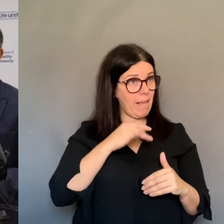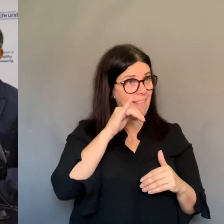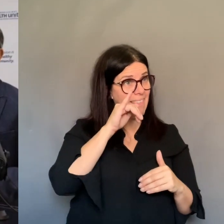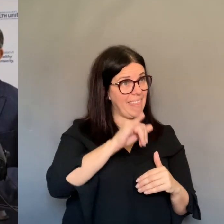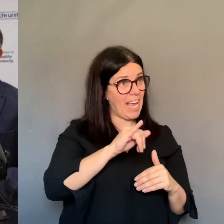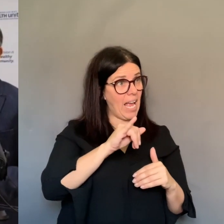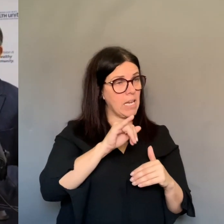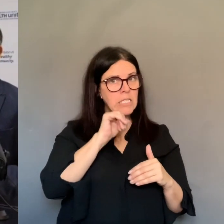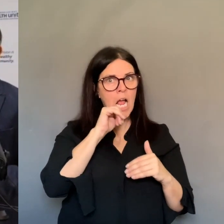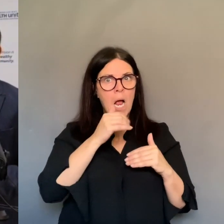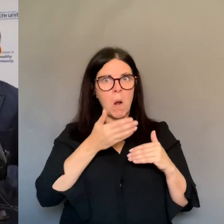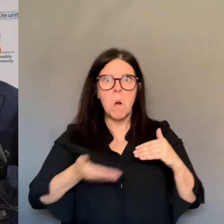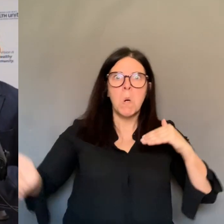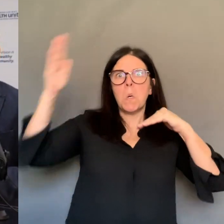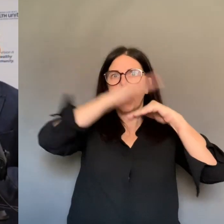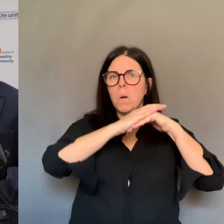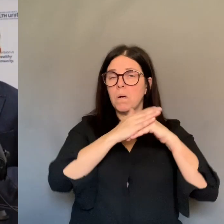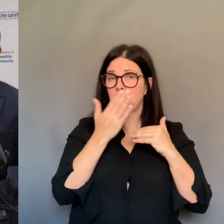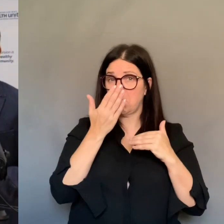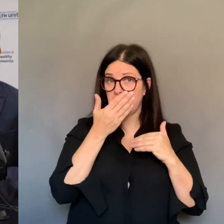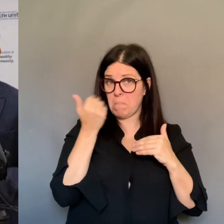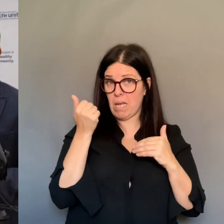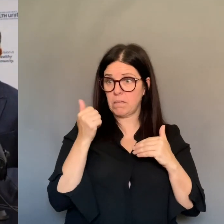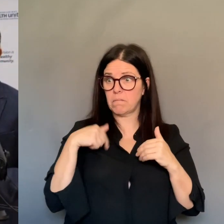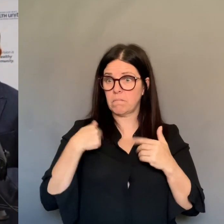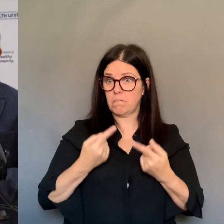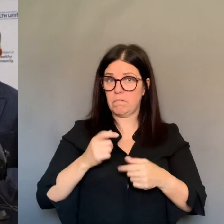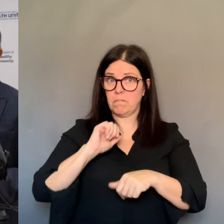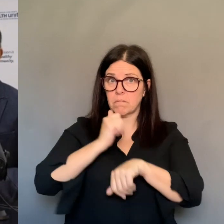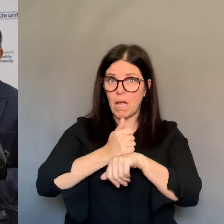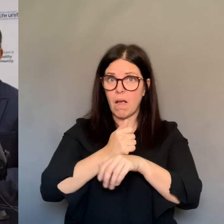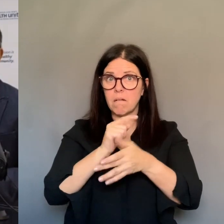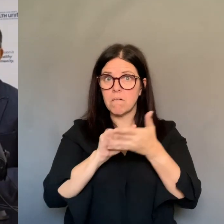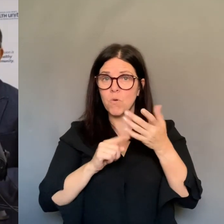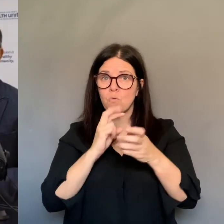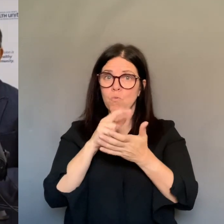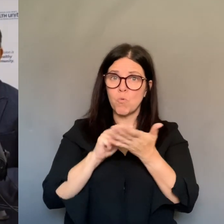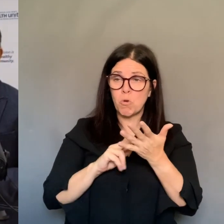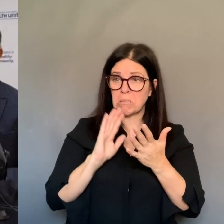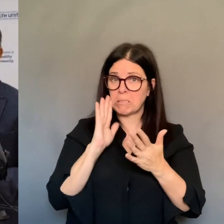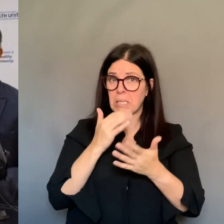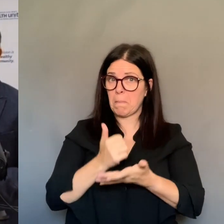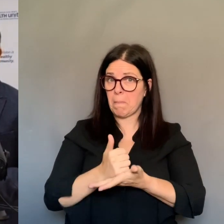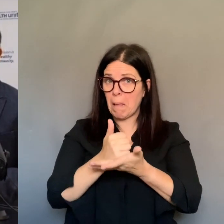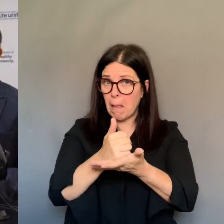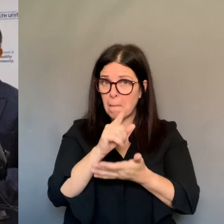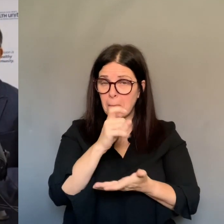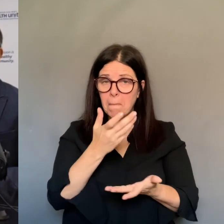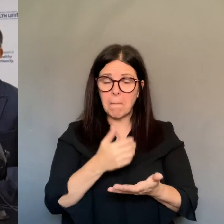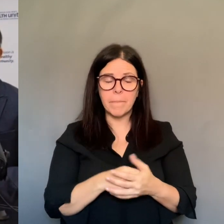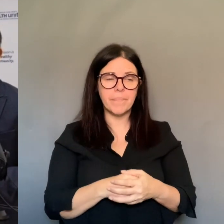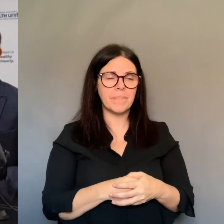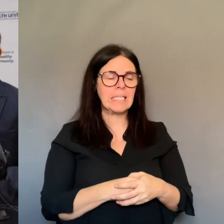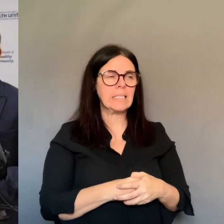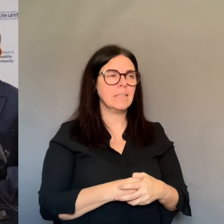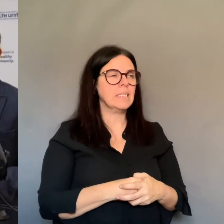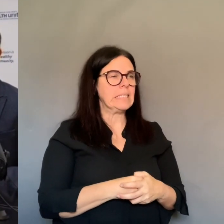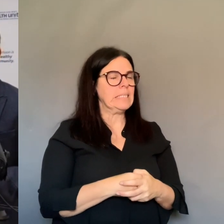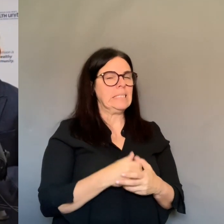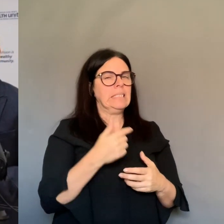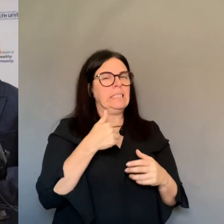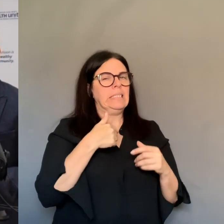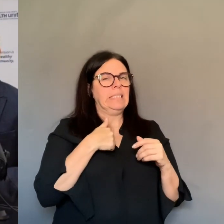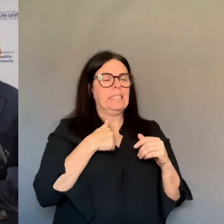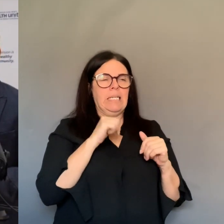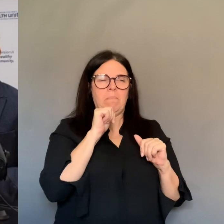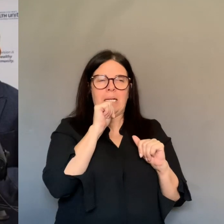to to say with more certainty next week when we are getting those data analyzed. But